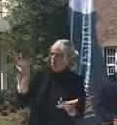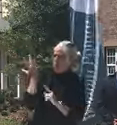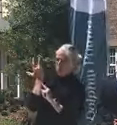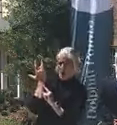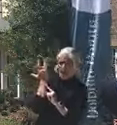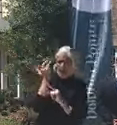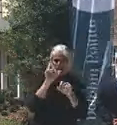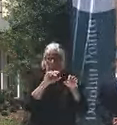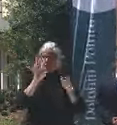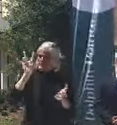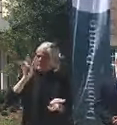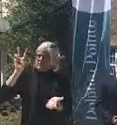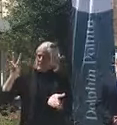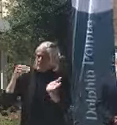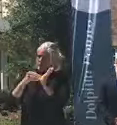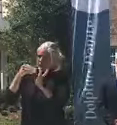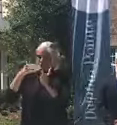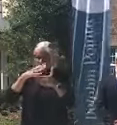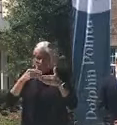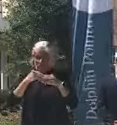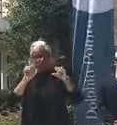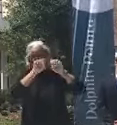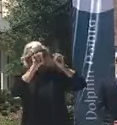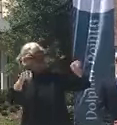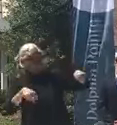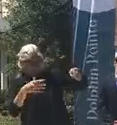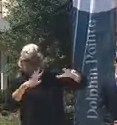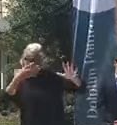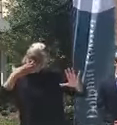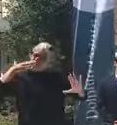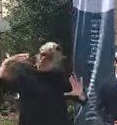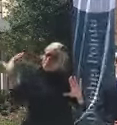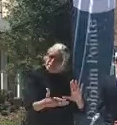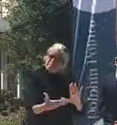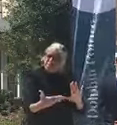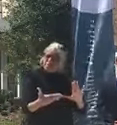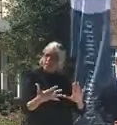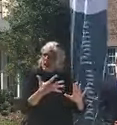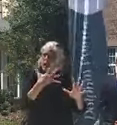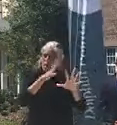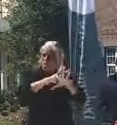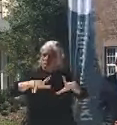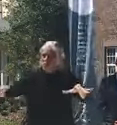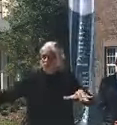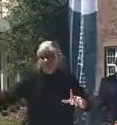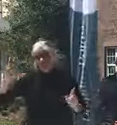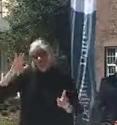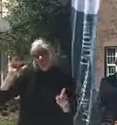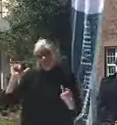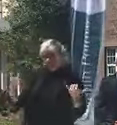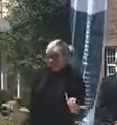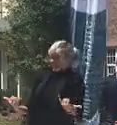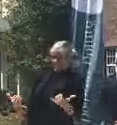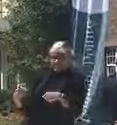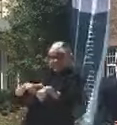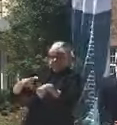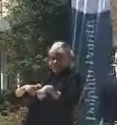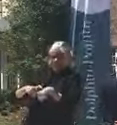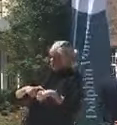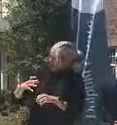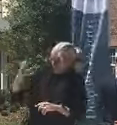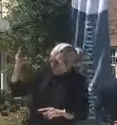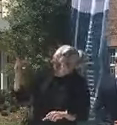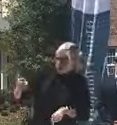$77 million system not only – look, this was a historic spike. You look at these numbers around the country,